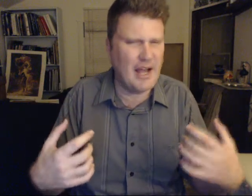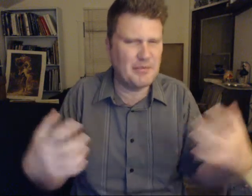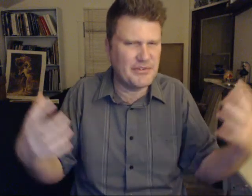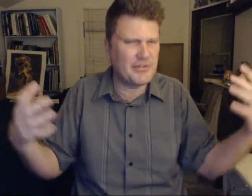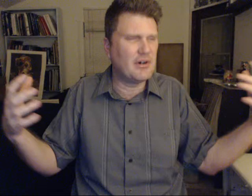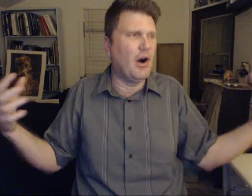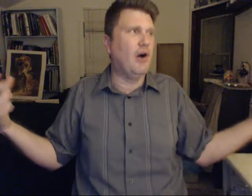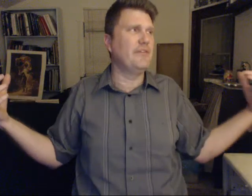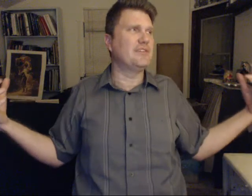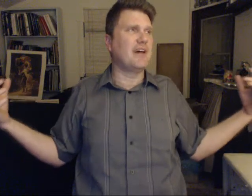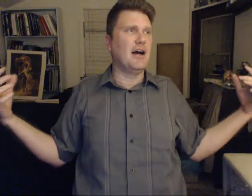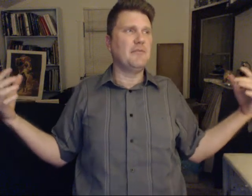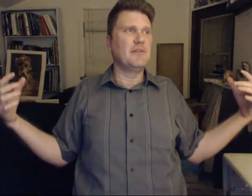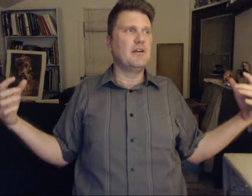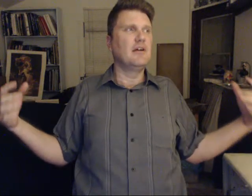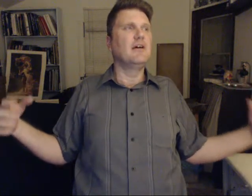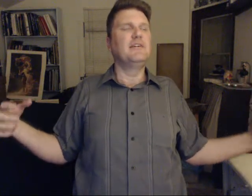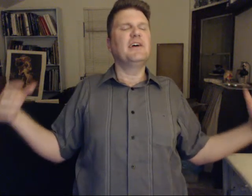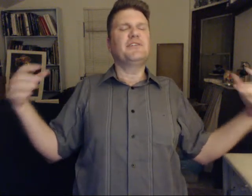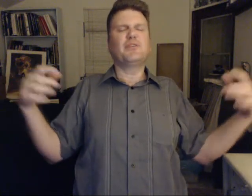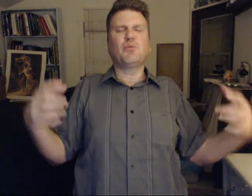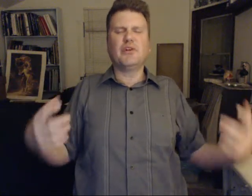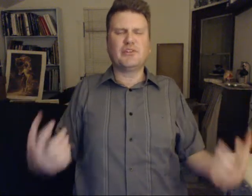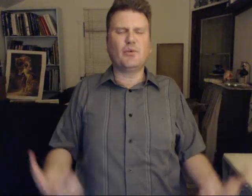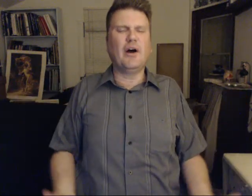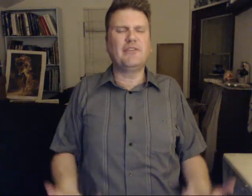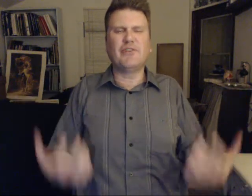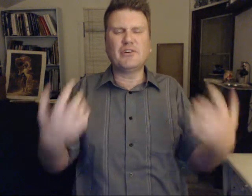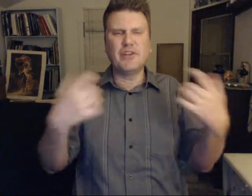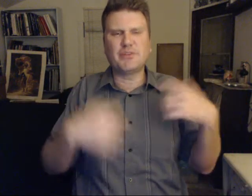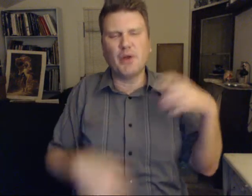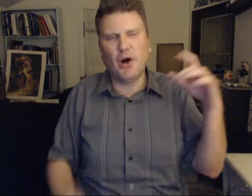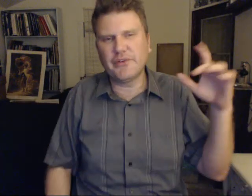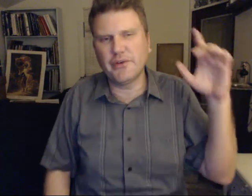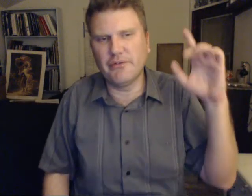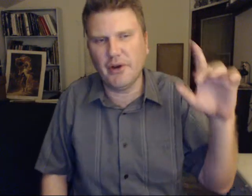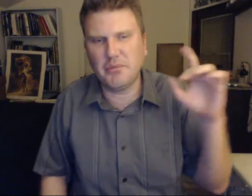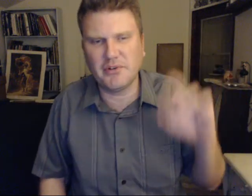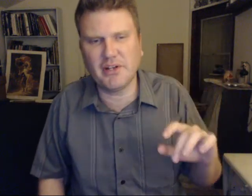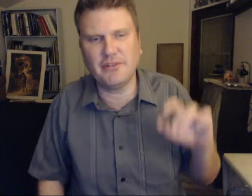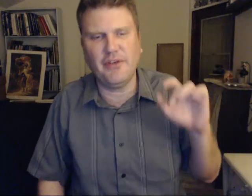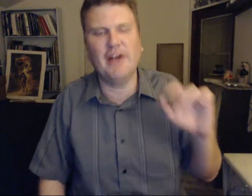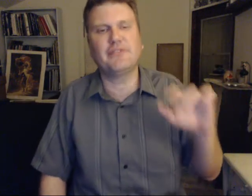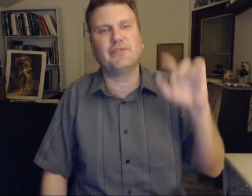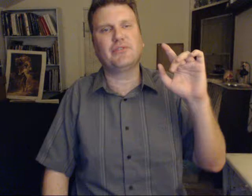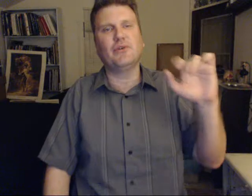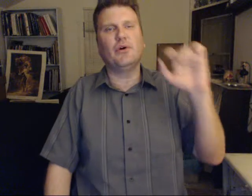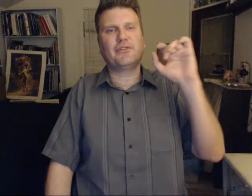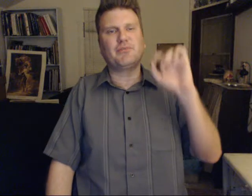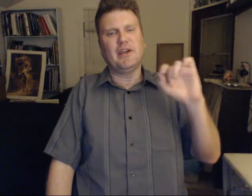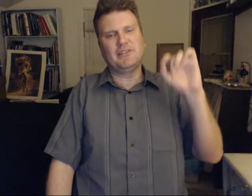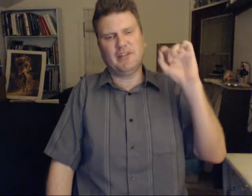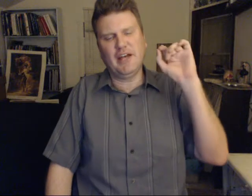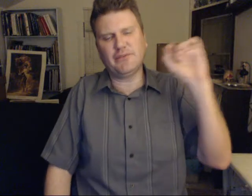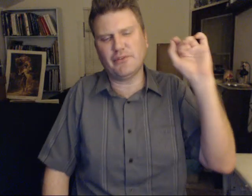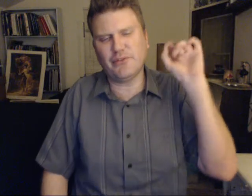Happens all the time. Yes, this world is quite villainous, but also very productive, as for soul expansion, as for soul